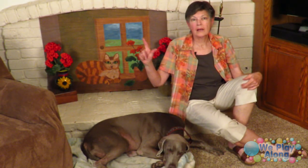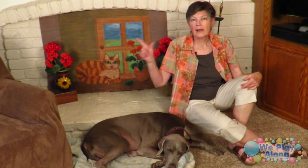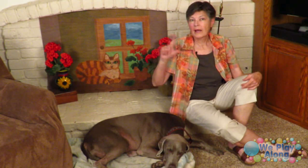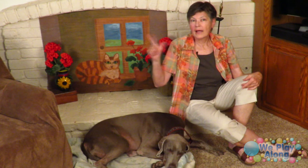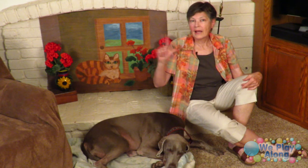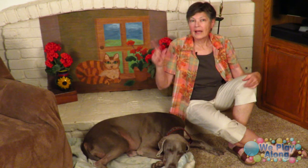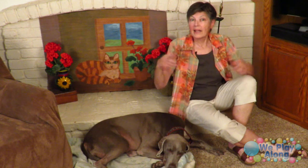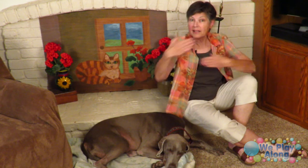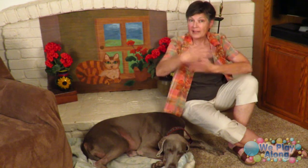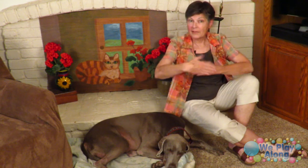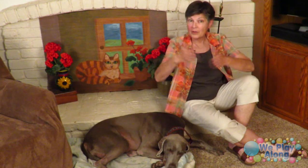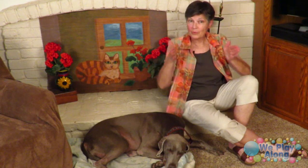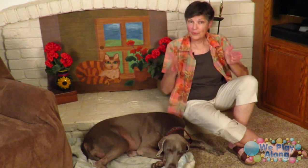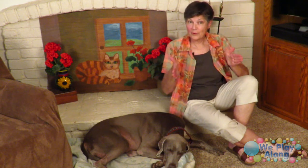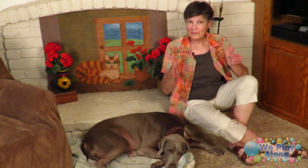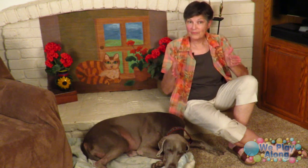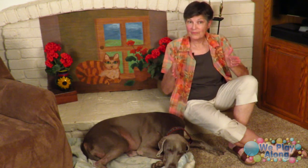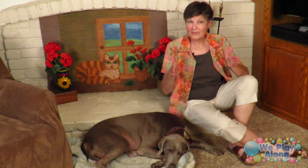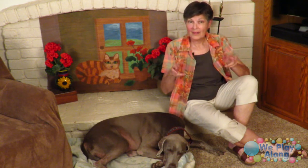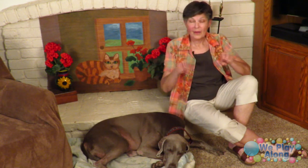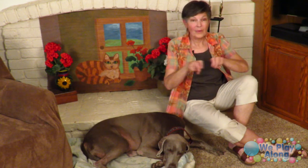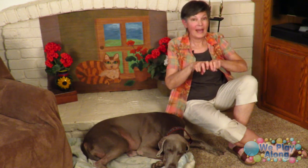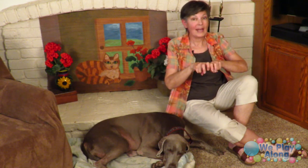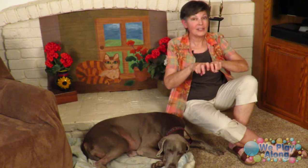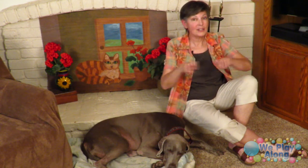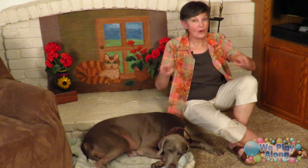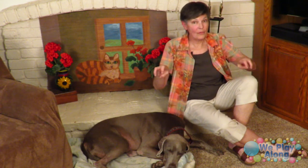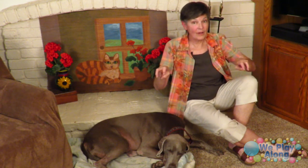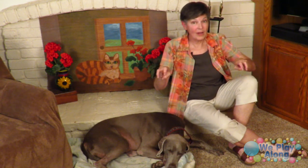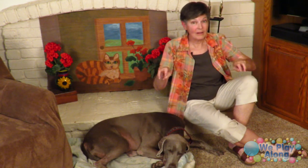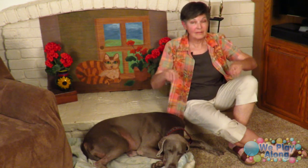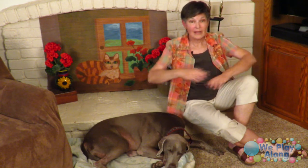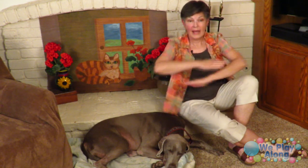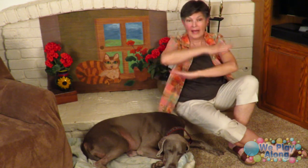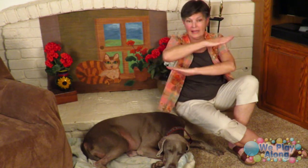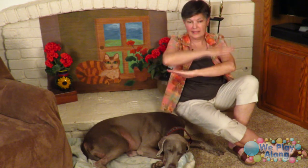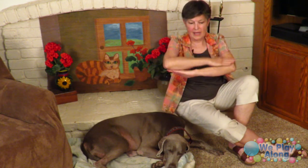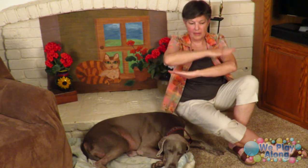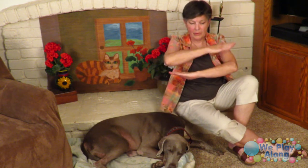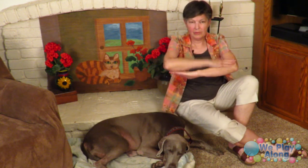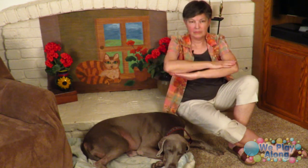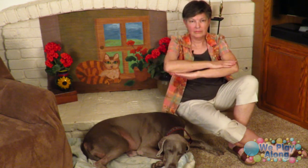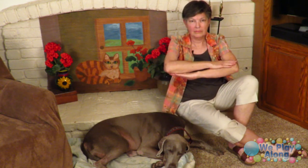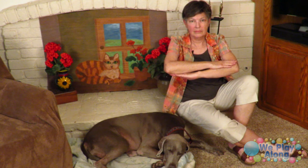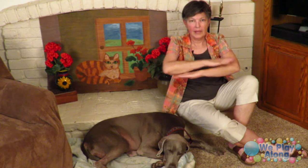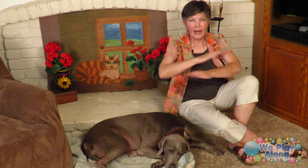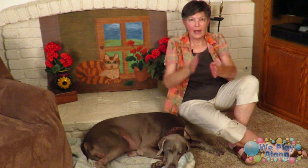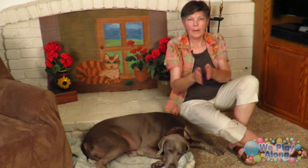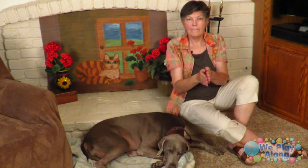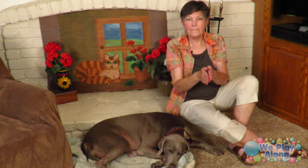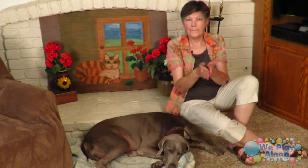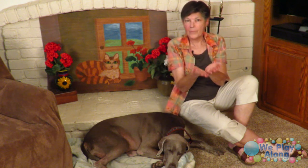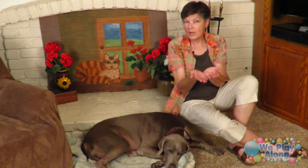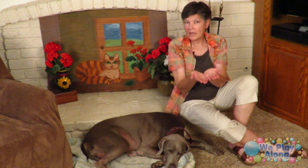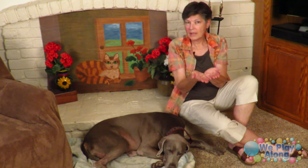living room we had a sofa and a table book